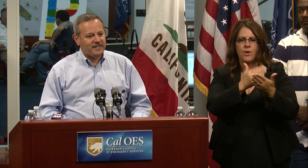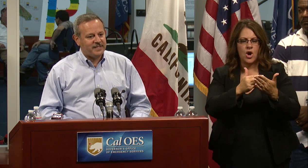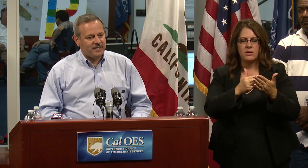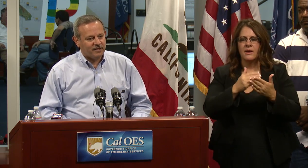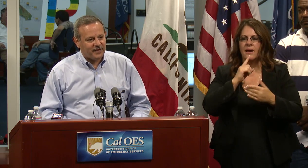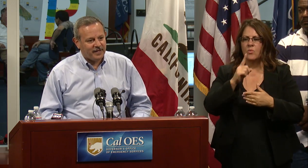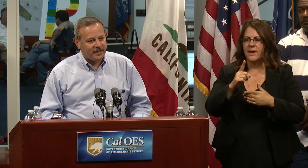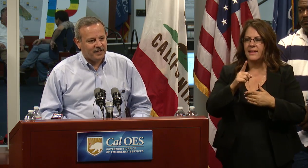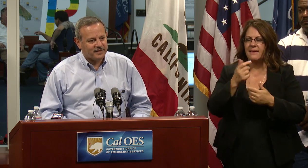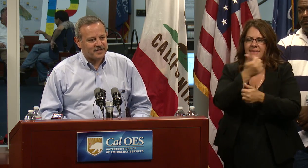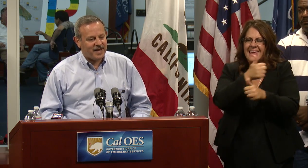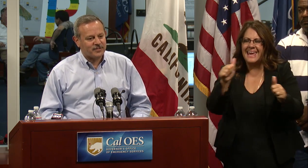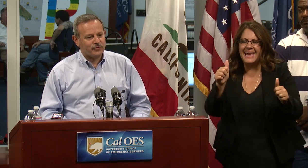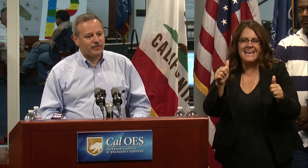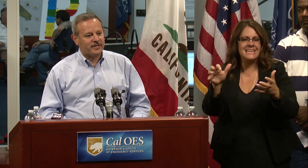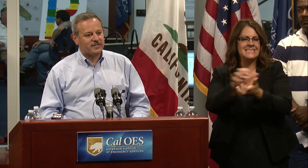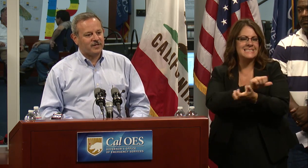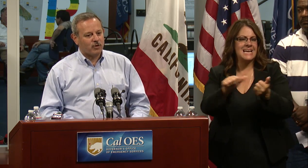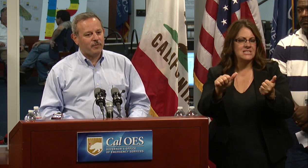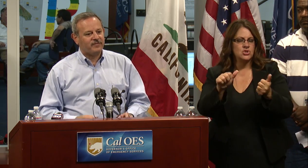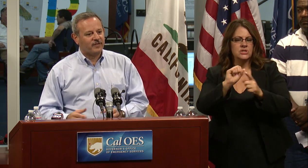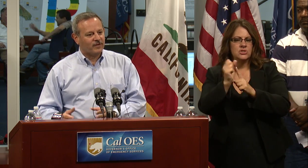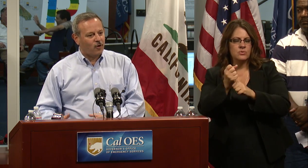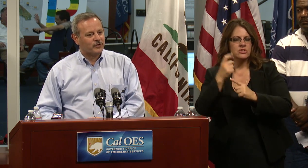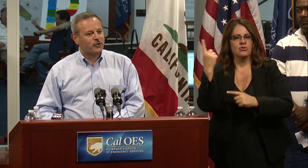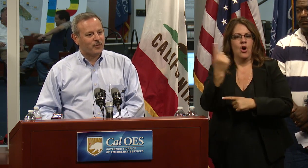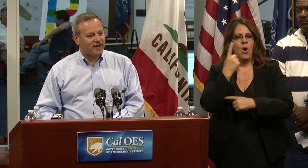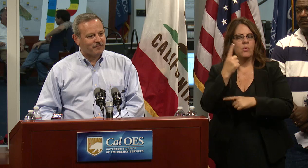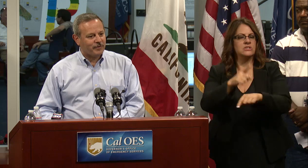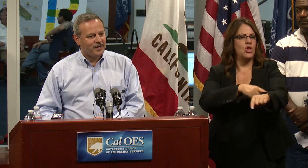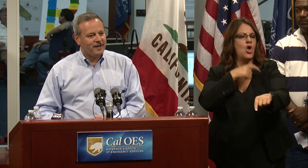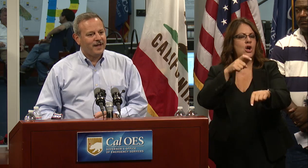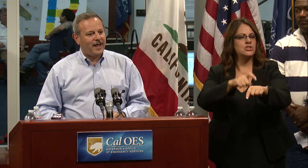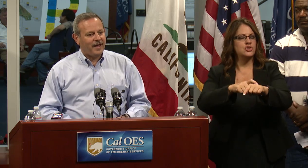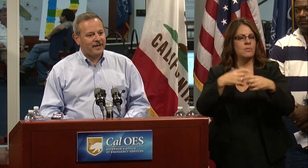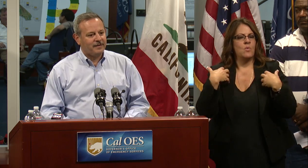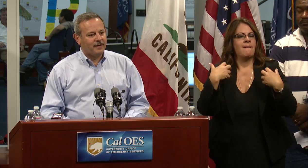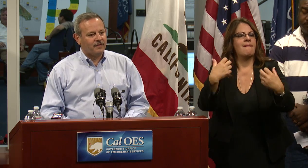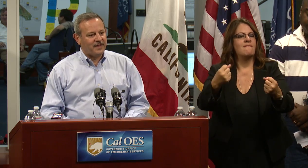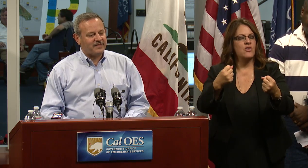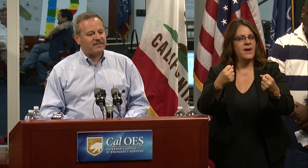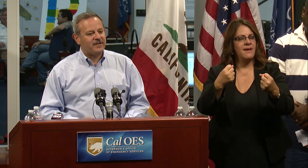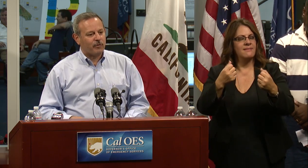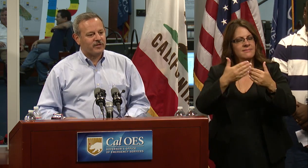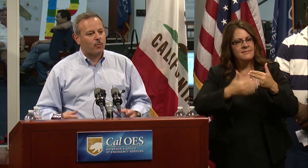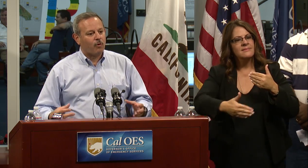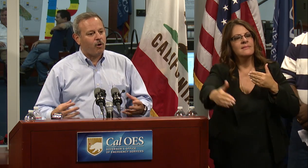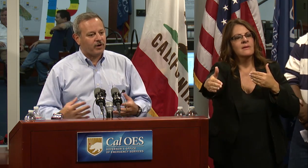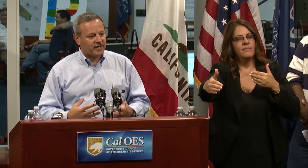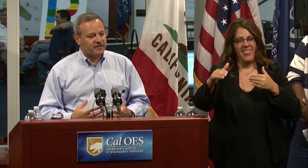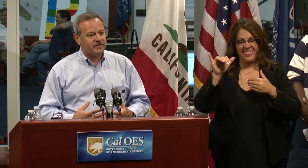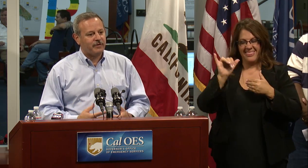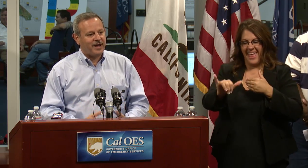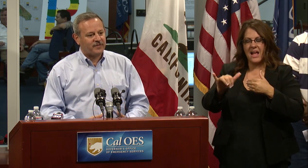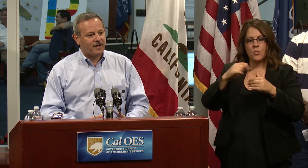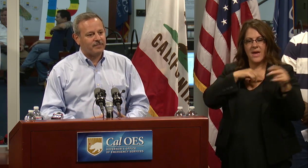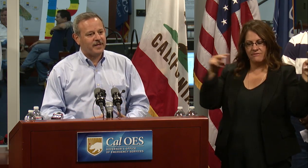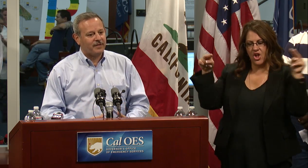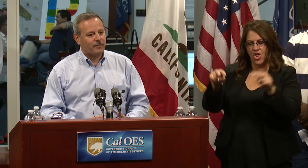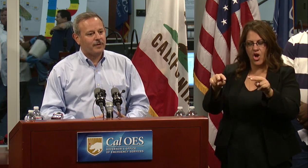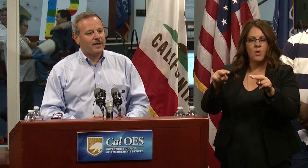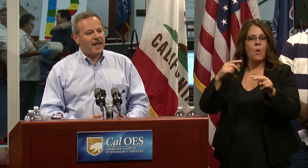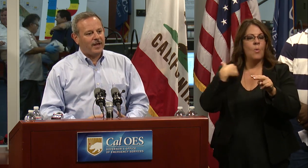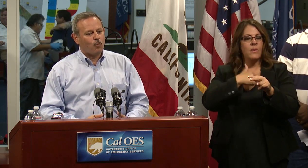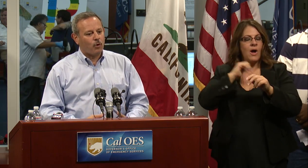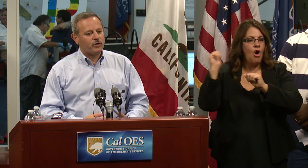the Achilles heel of any disaster is, is always the long-term response. And, uh, that, that's an area that we're all going to continue to have to come